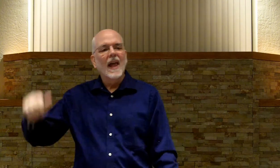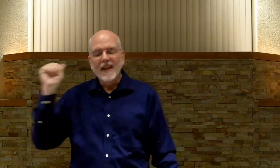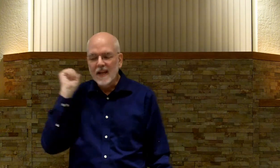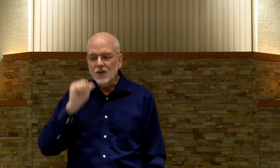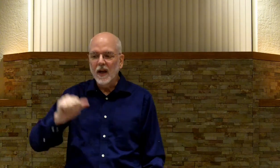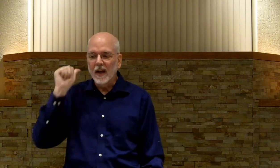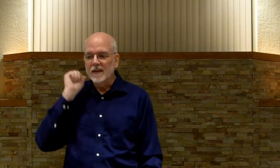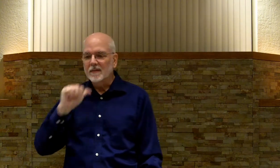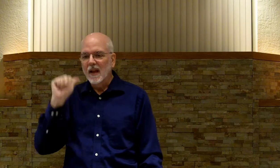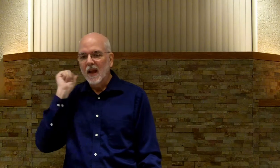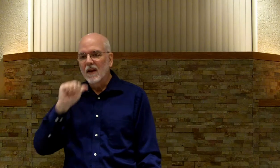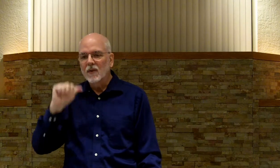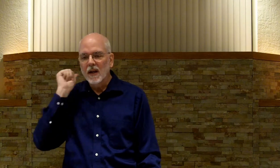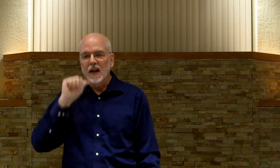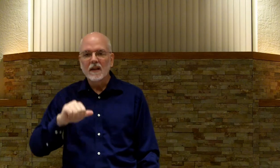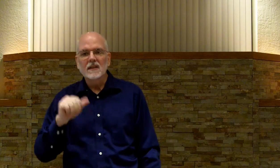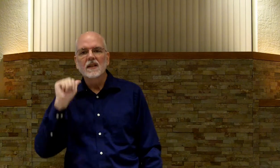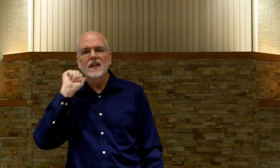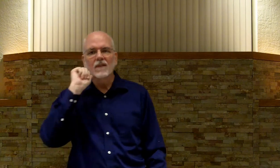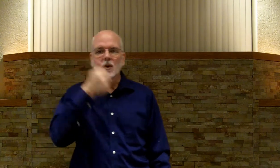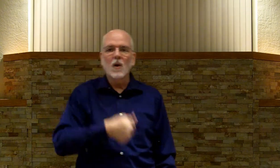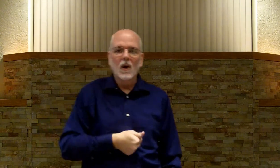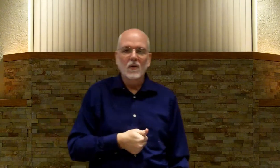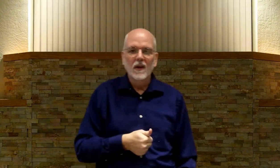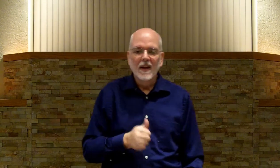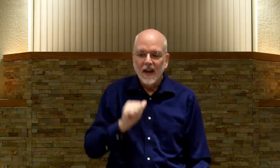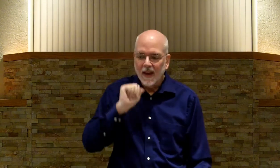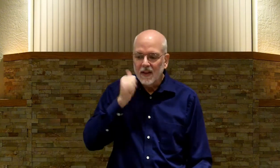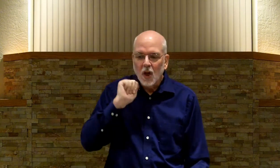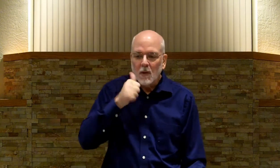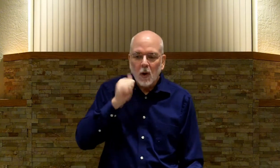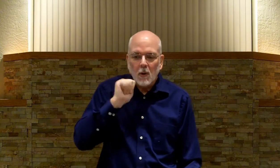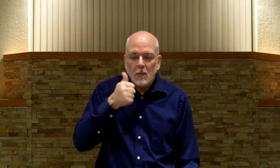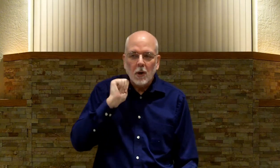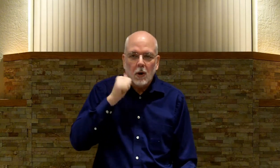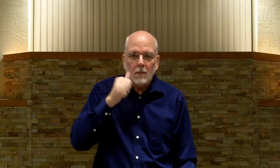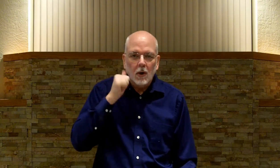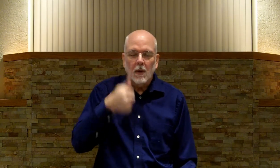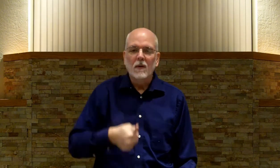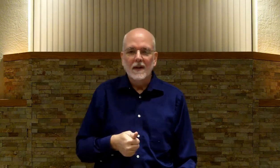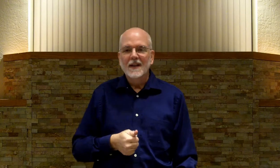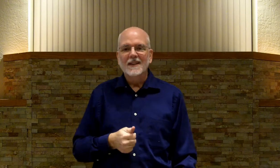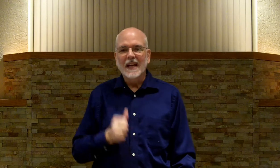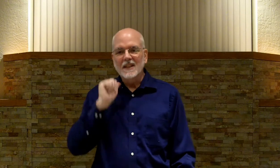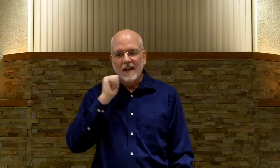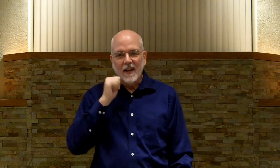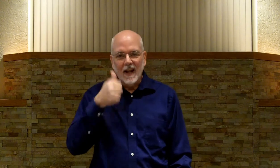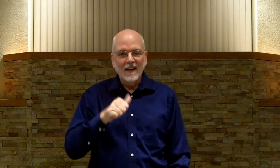Each day. Every day. This is the sign for tomorrow. This is tomorrow, tomorrow, tomorrow, tomorrow, tomorrow, That's every day.